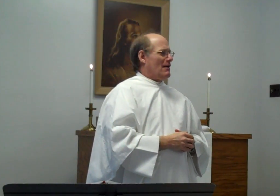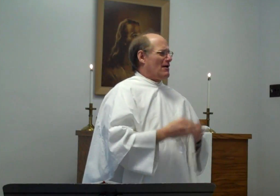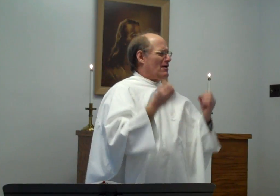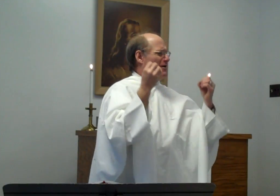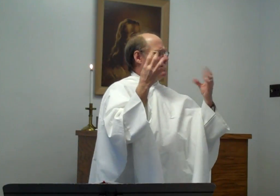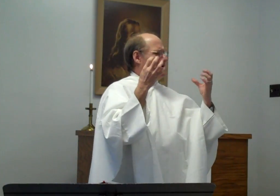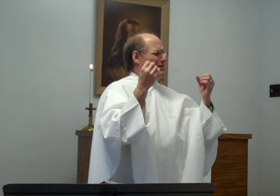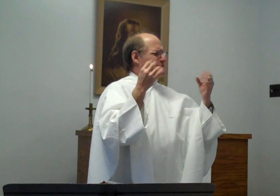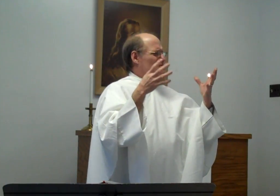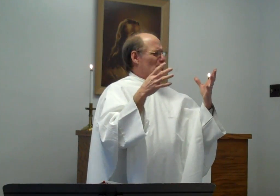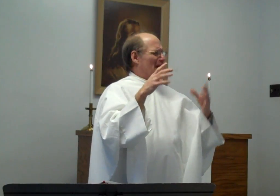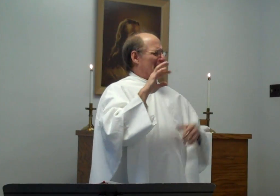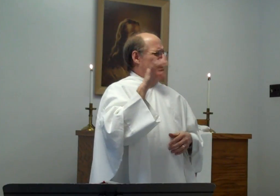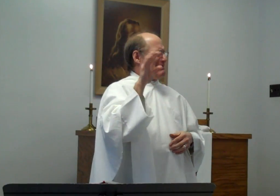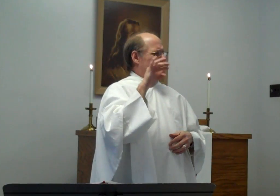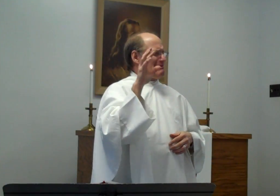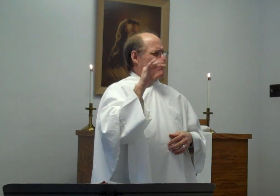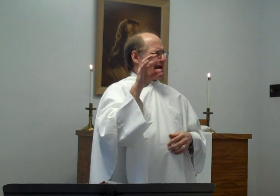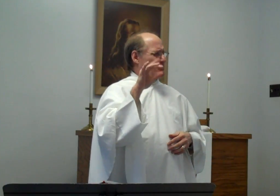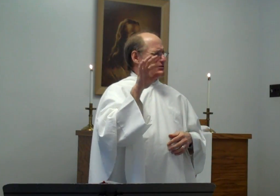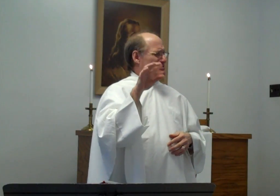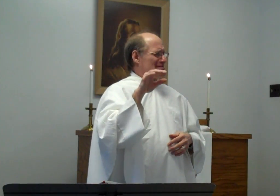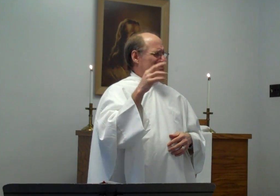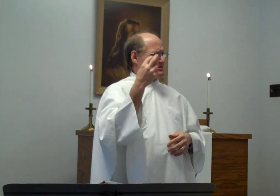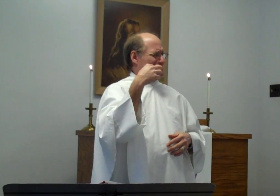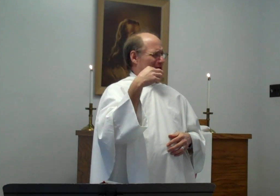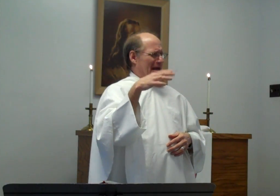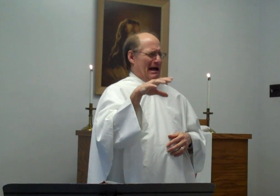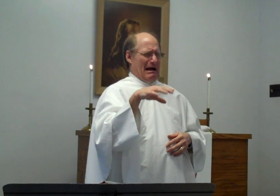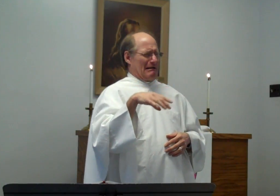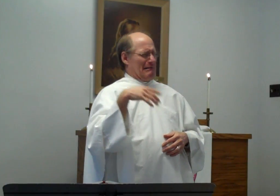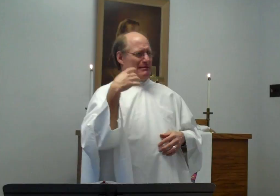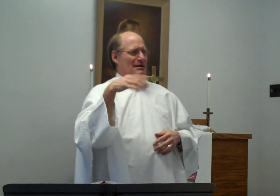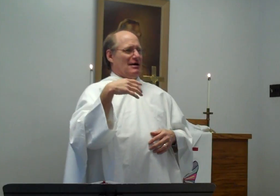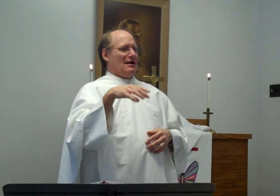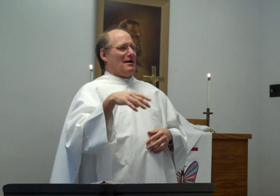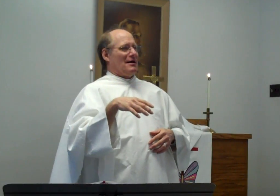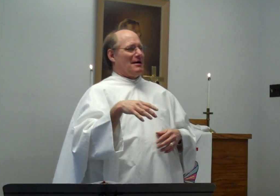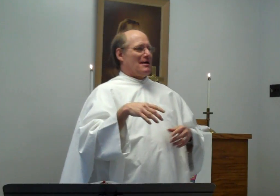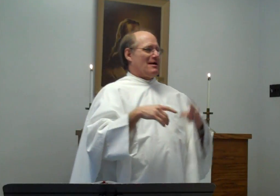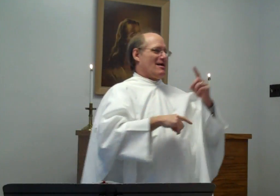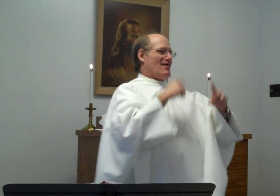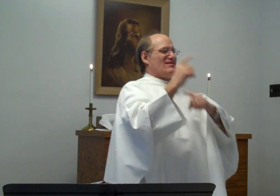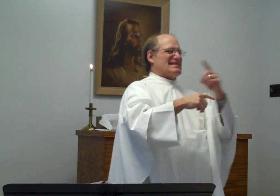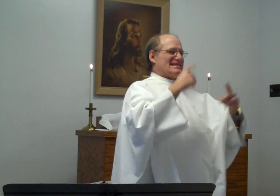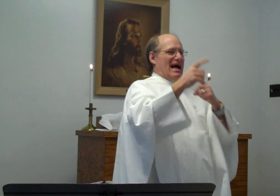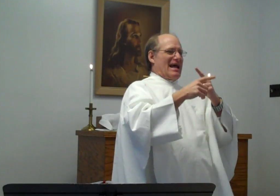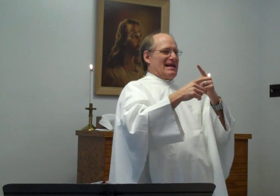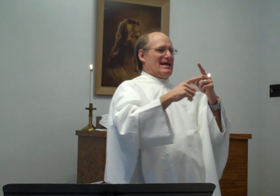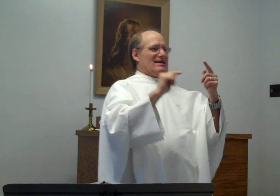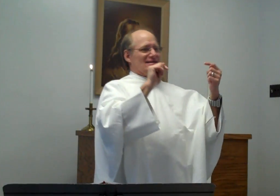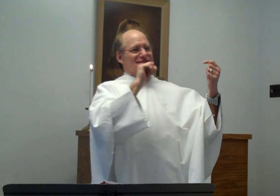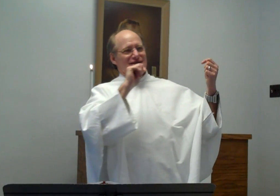Too many letters to look at. The sign is